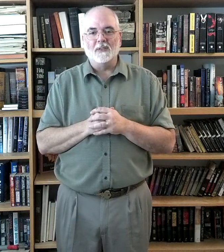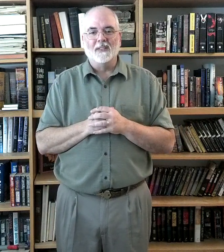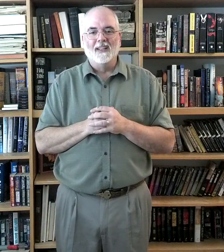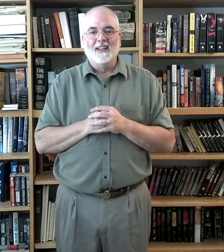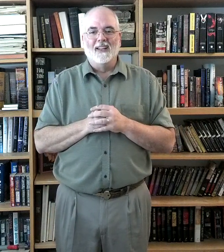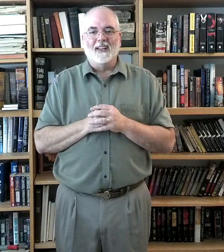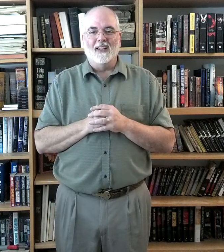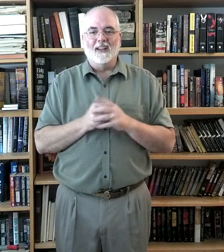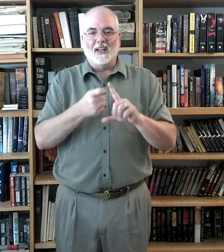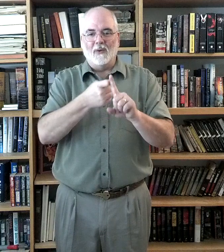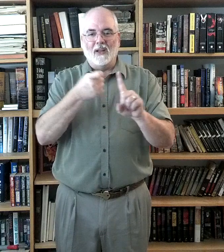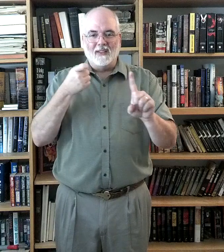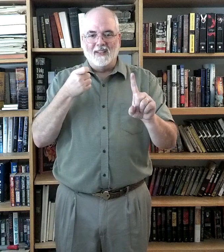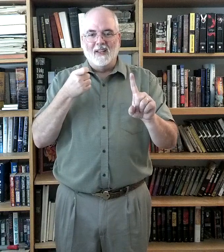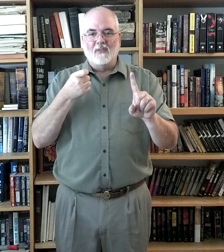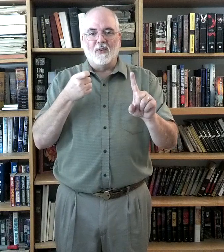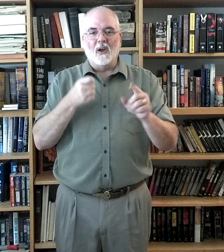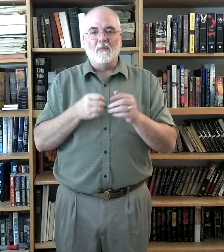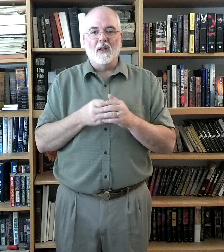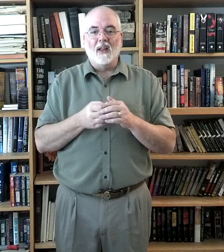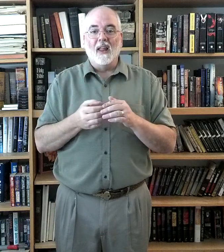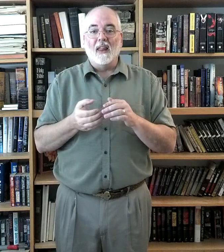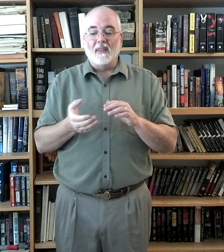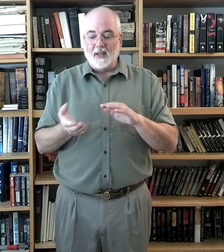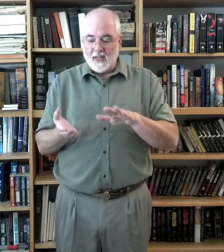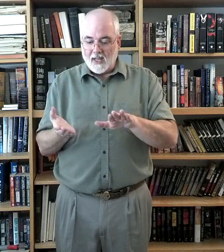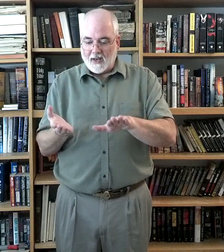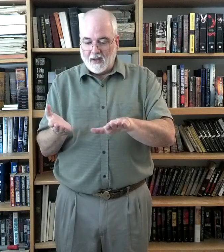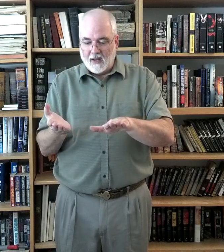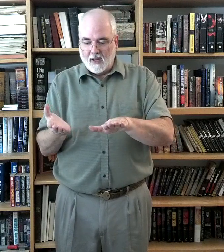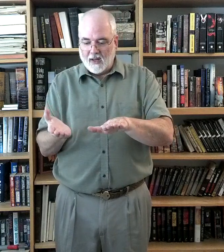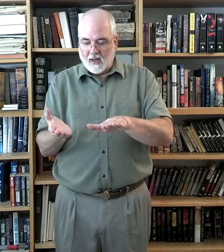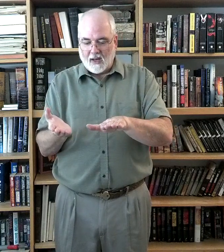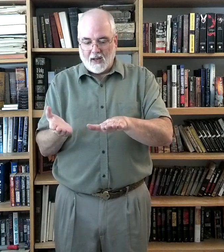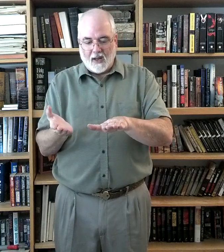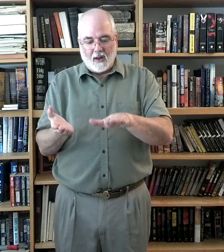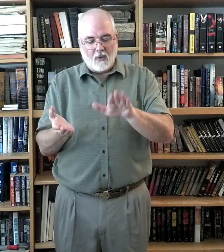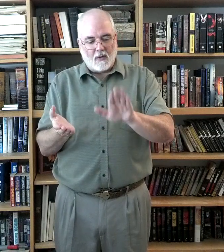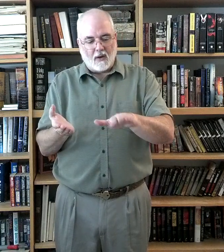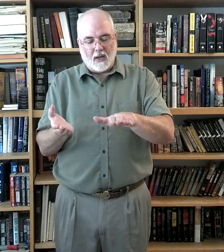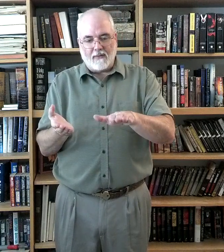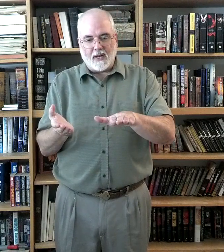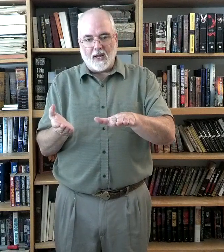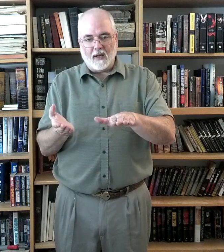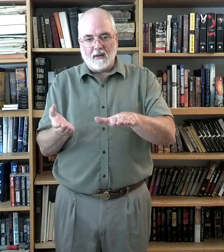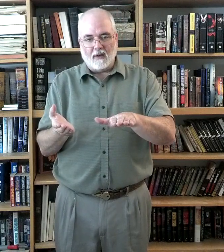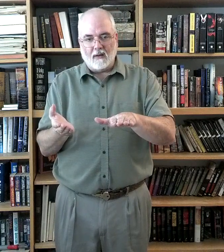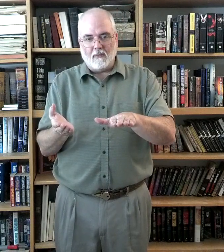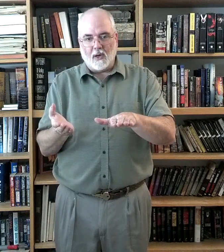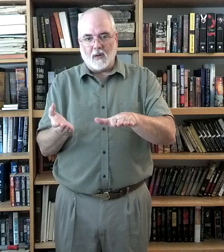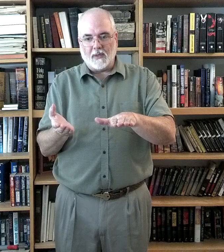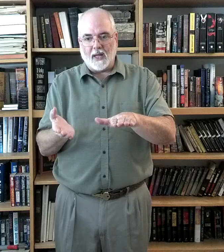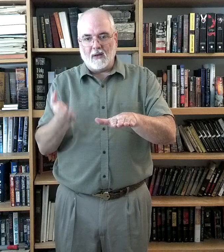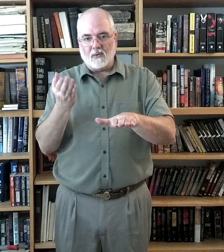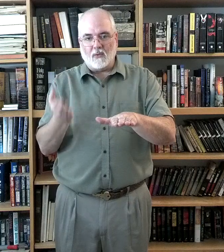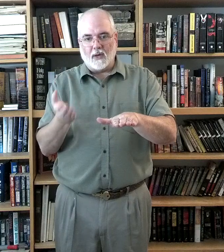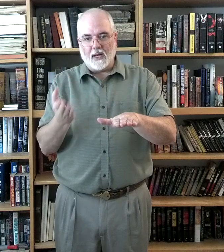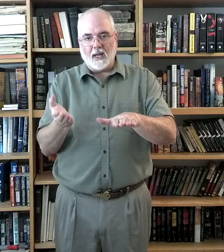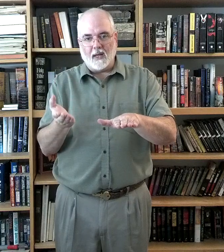Anyway, from the dead. Left hand, palm down. Right hand,